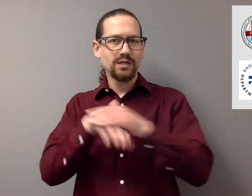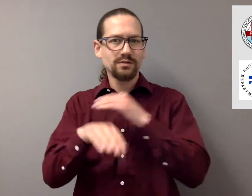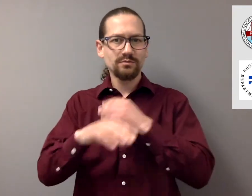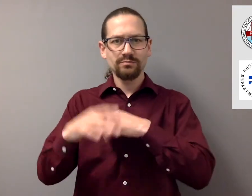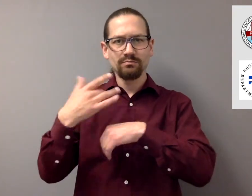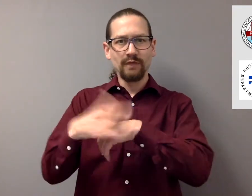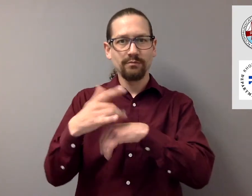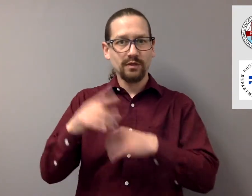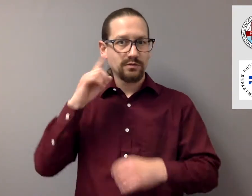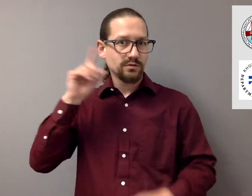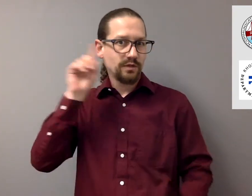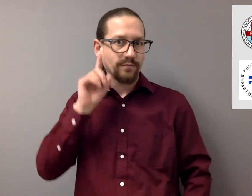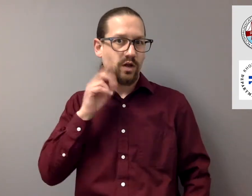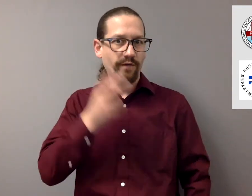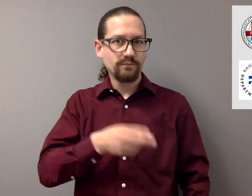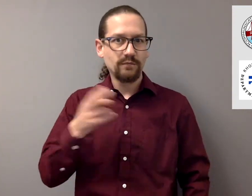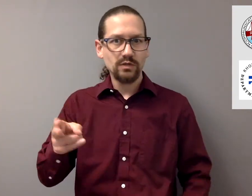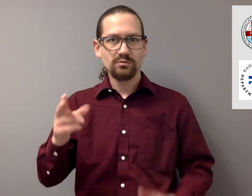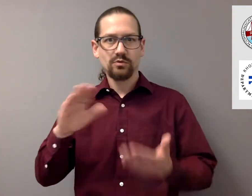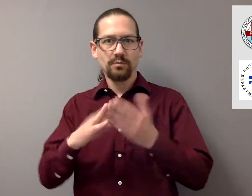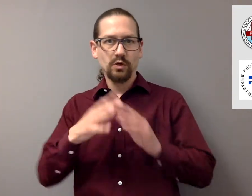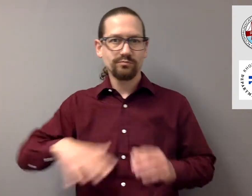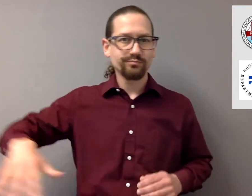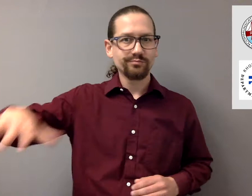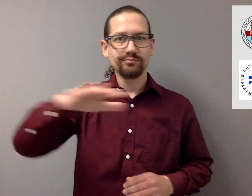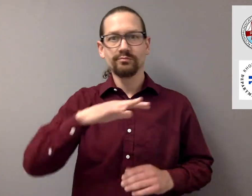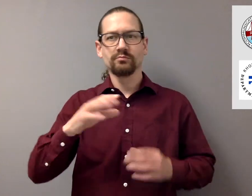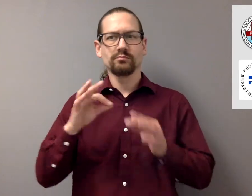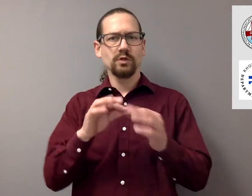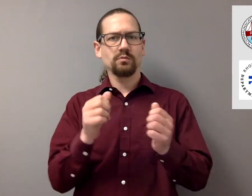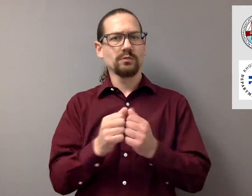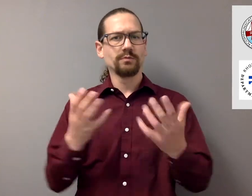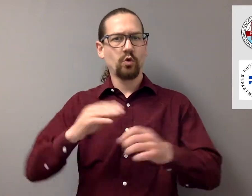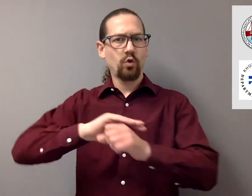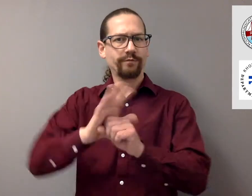increased access for the deaf and hard of hearing community at vaccination sites.